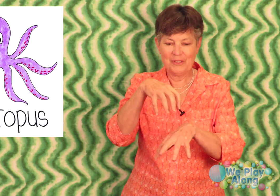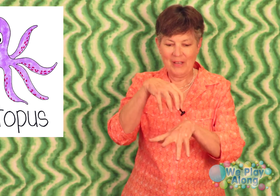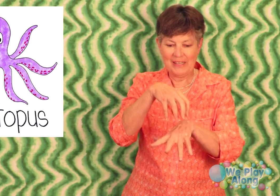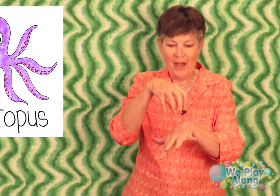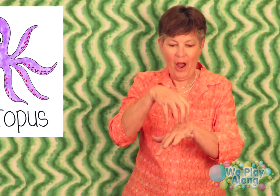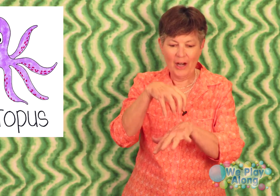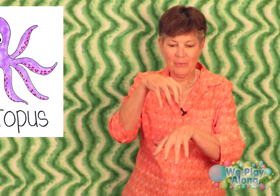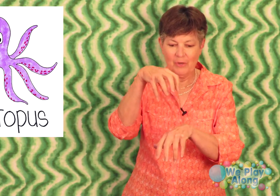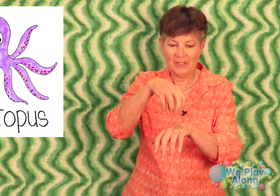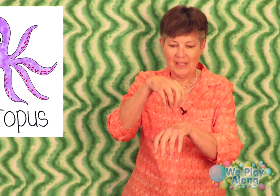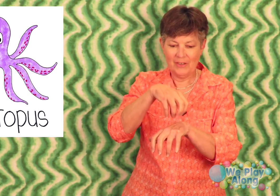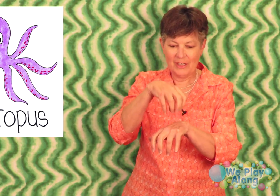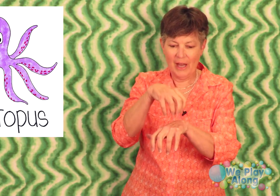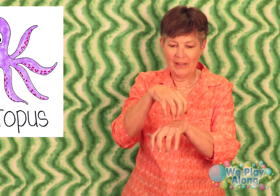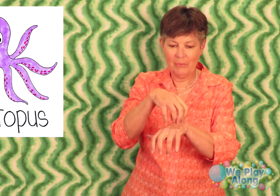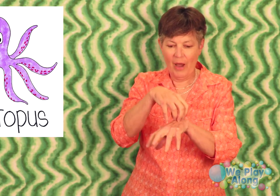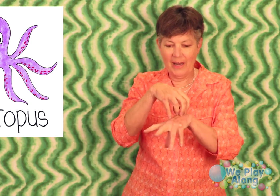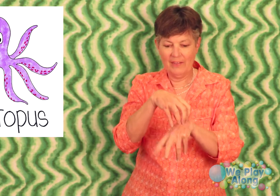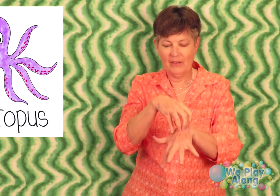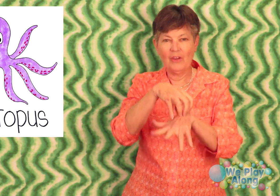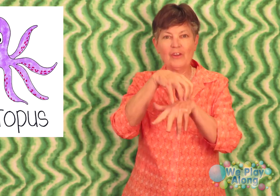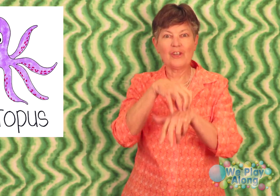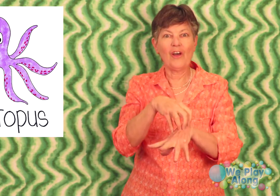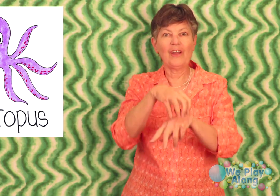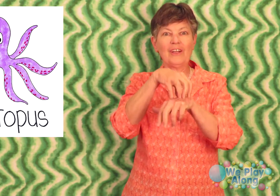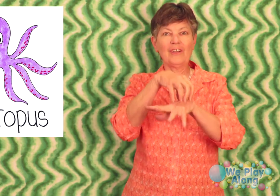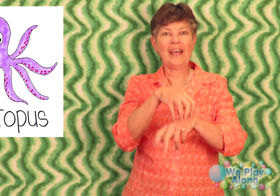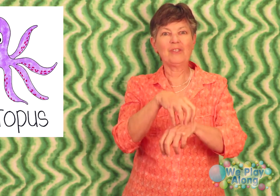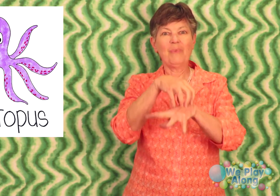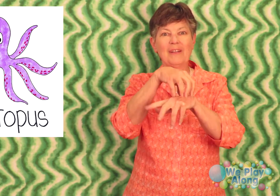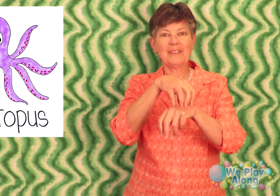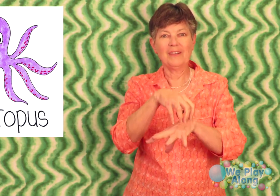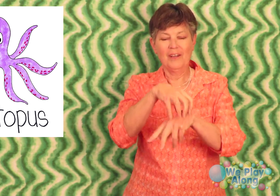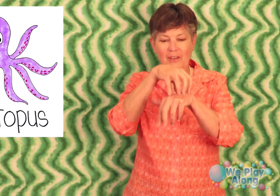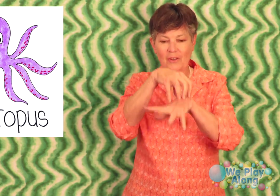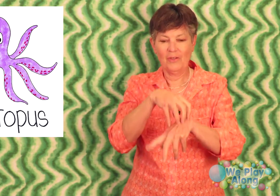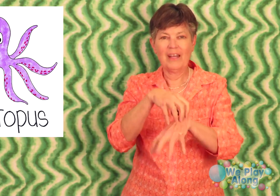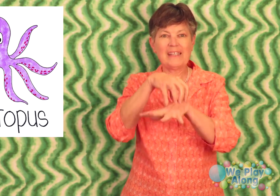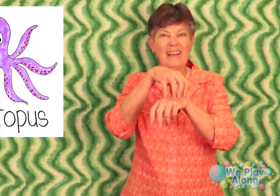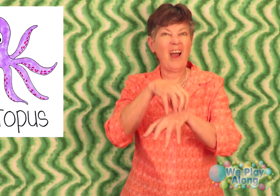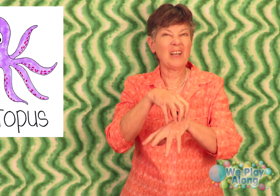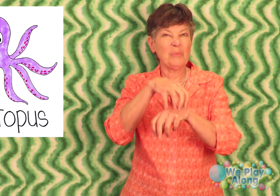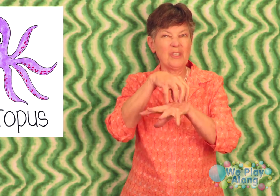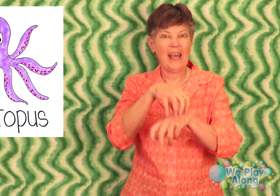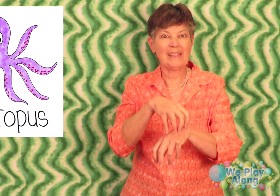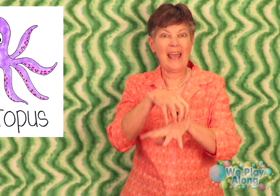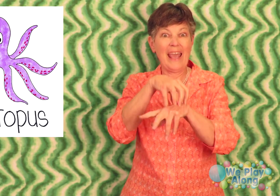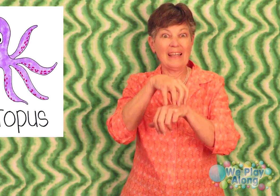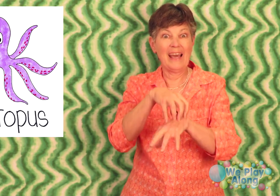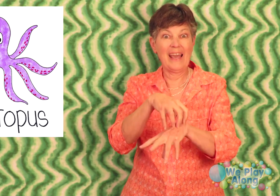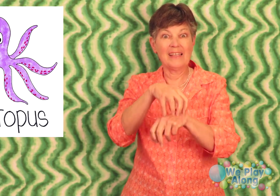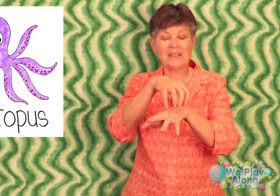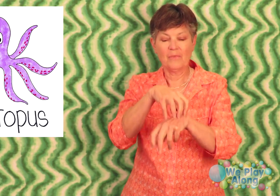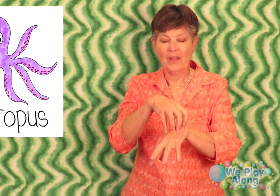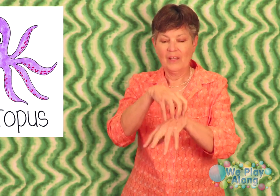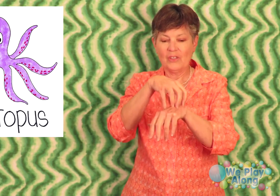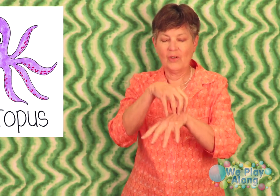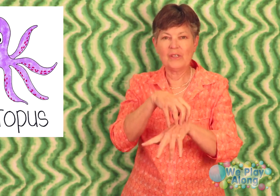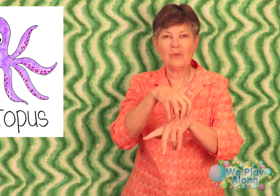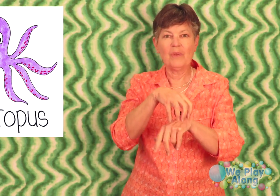because octopus there's like the body and then there's all the little legs bouncing you know because the octopus has eight legs so this would